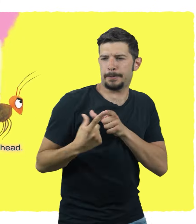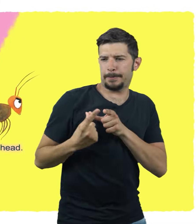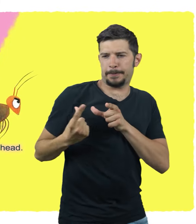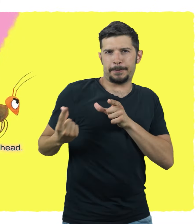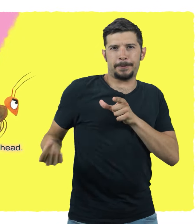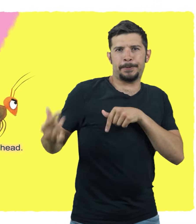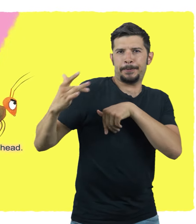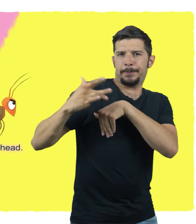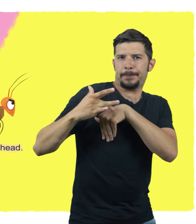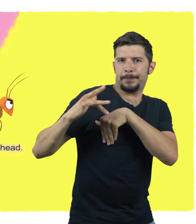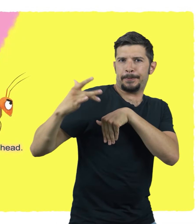slender bodies.